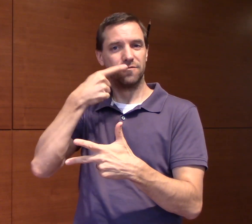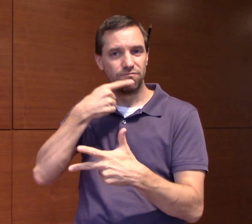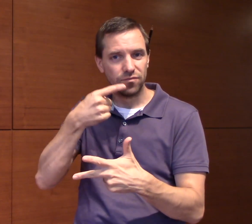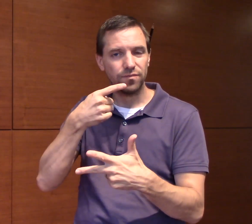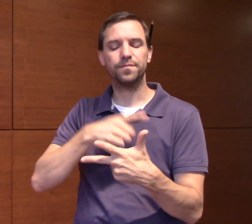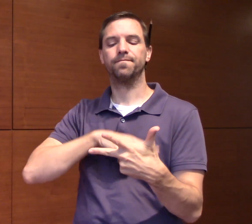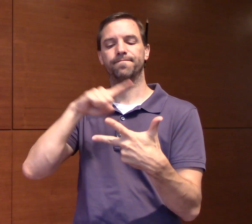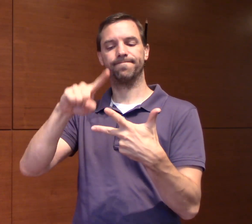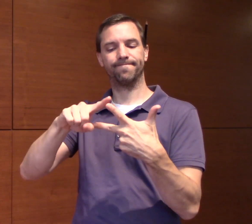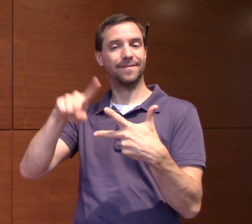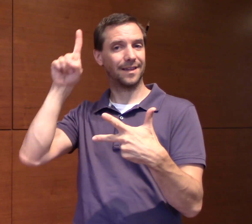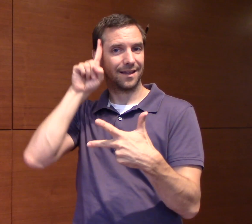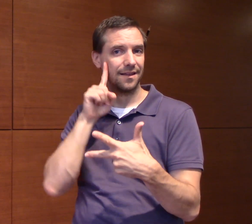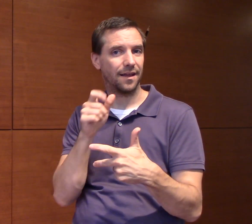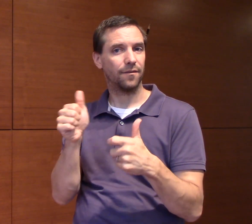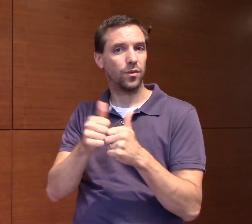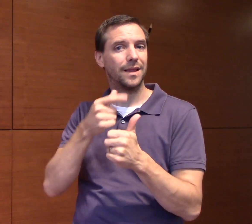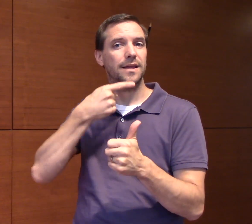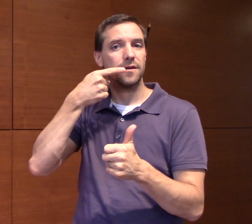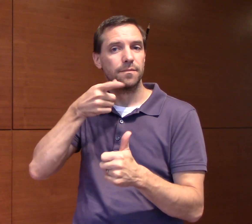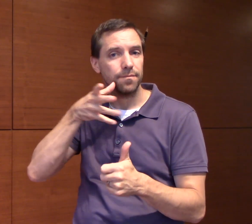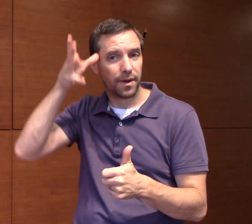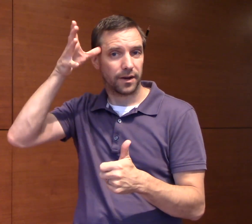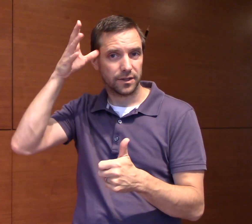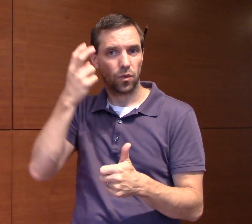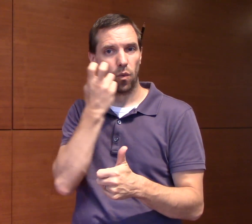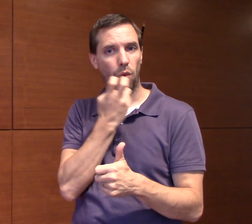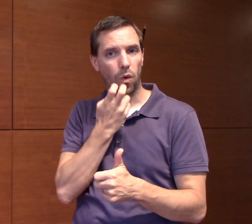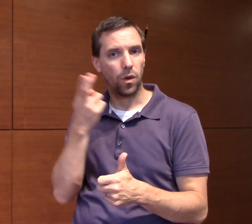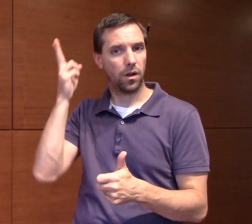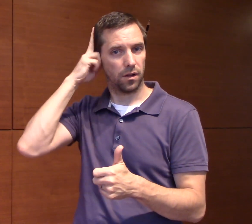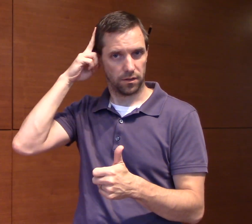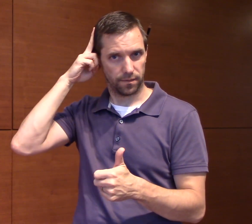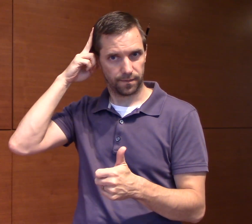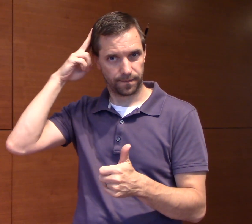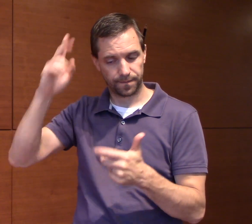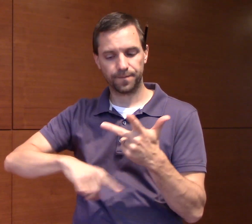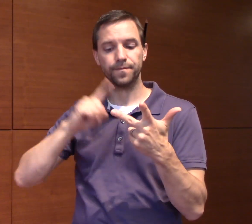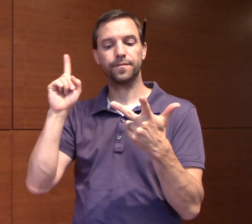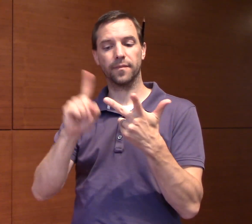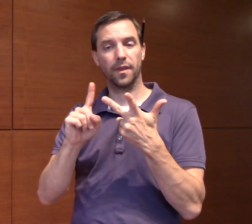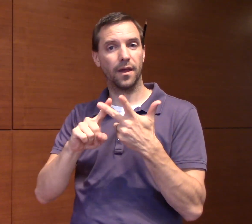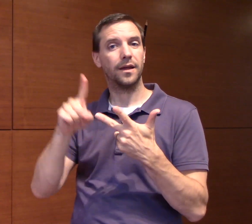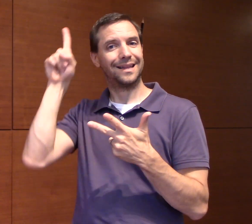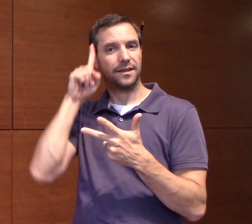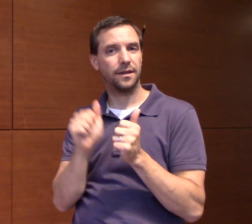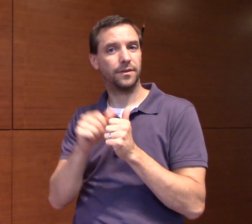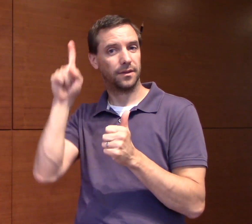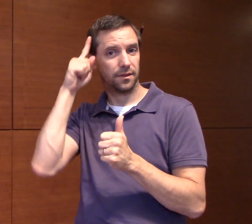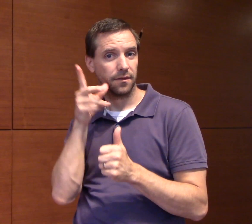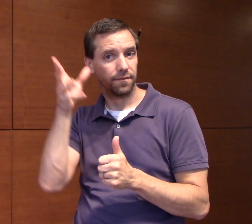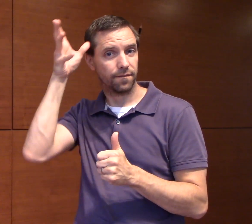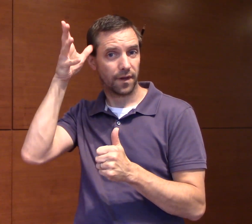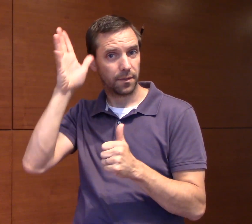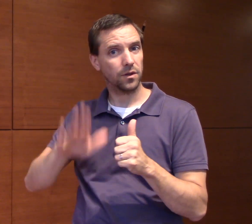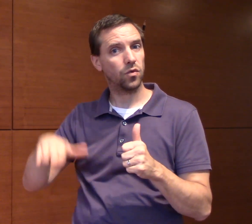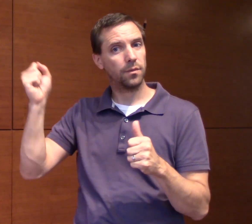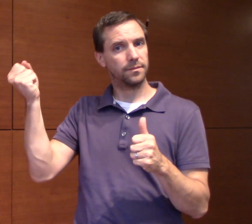groups. The first was hearing children. The second one was deaf children with hearing parents who grew up with cochlear implants and oral